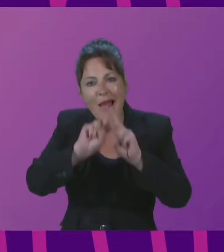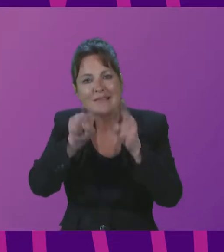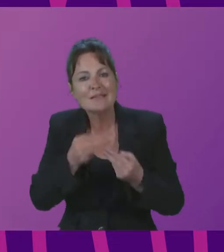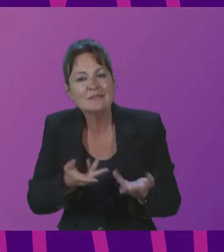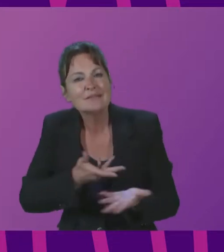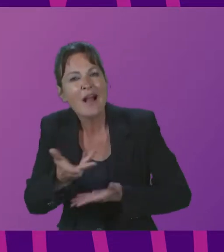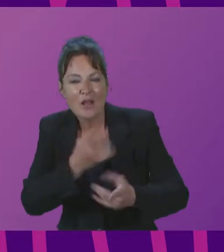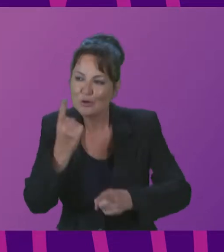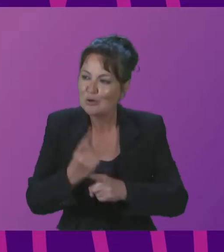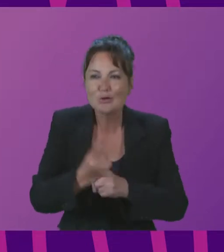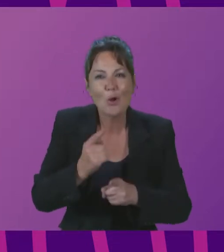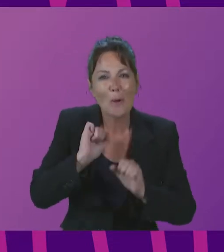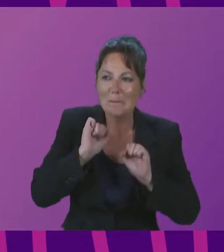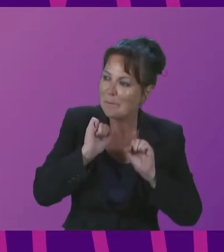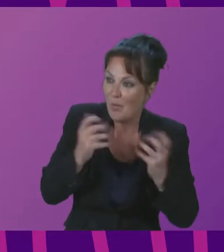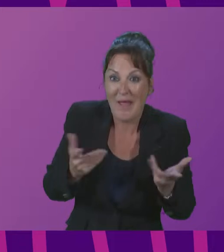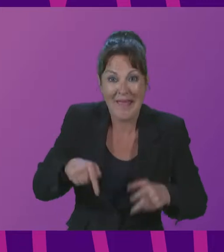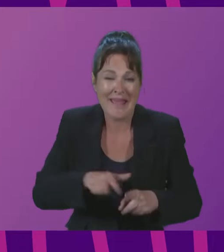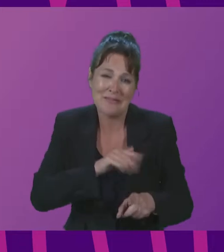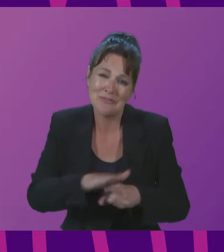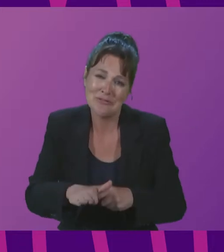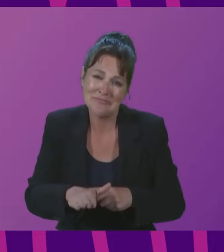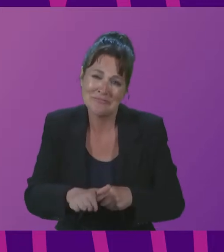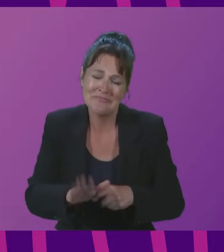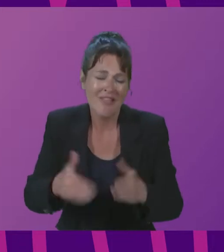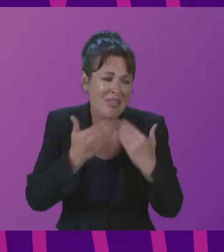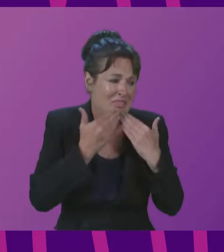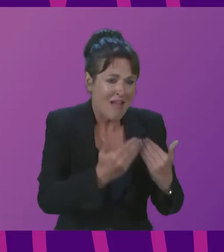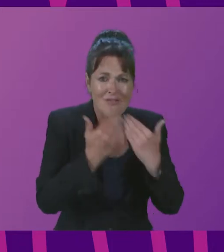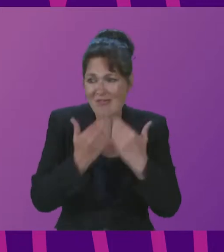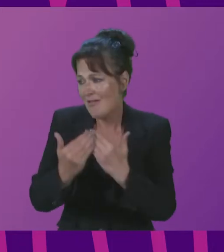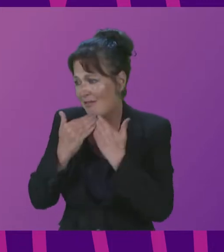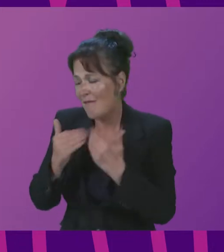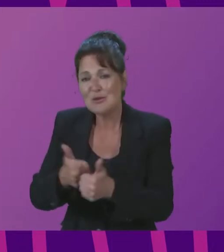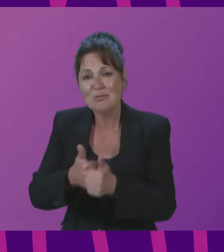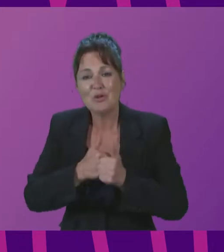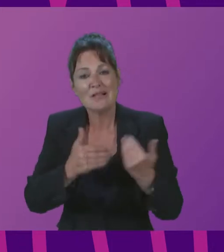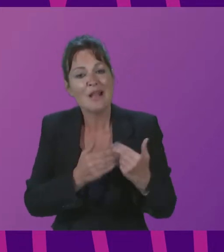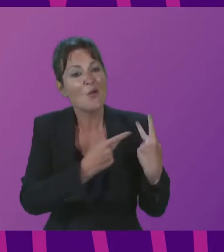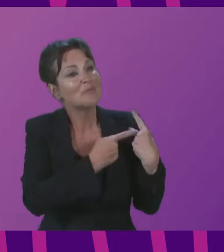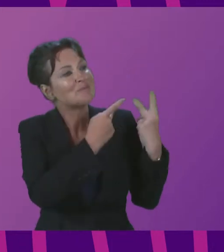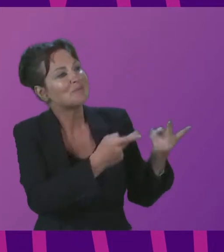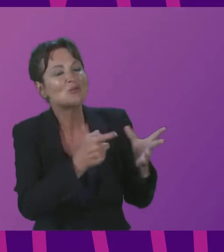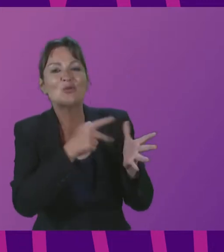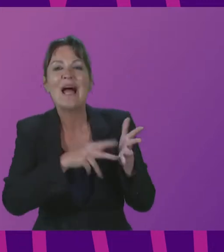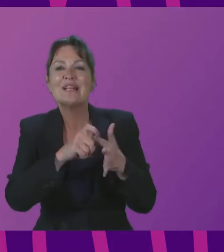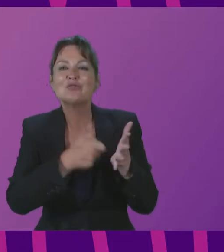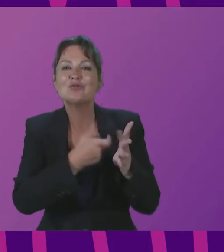is a natural extension of it thank you all for your great support I'll hand over to Andrew